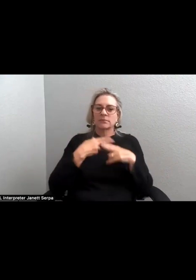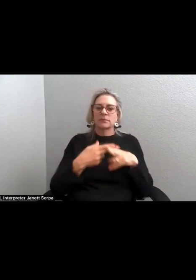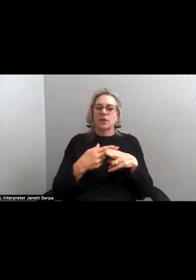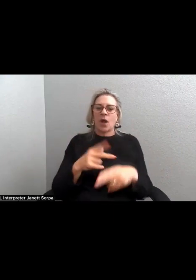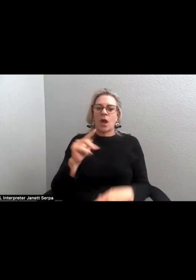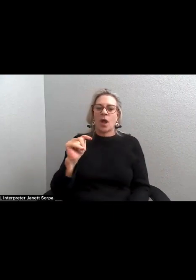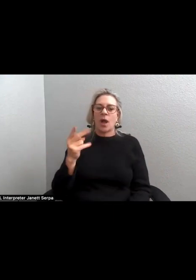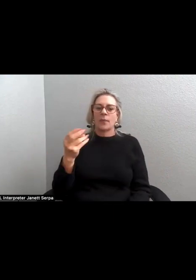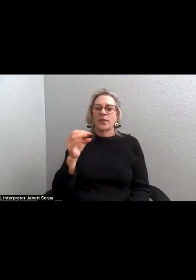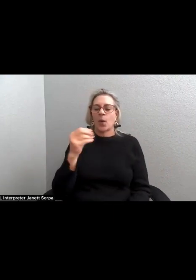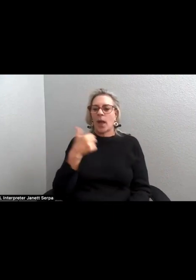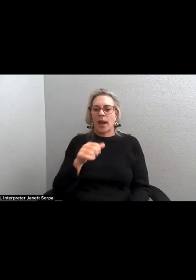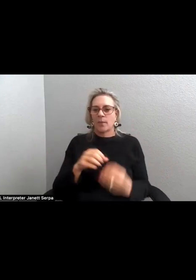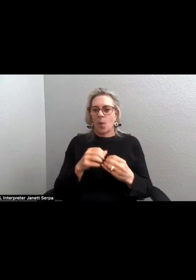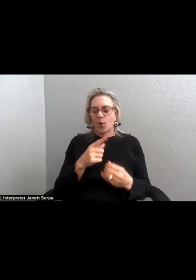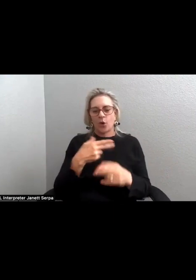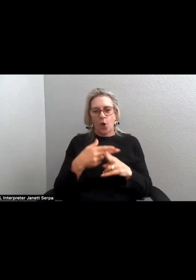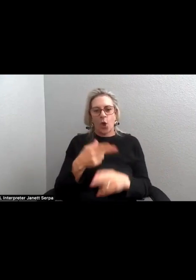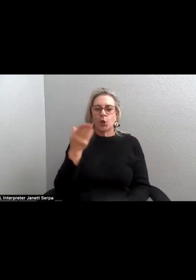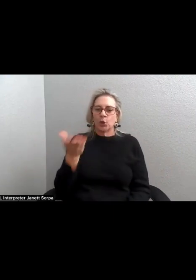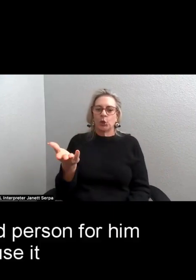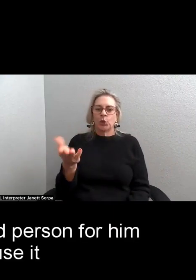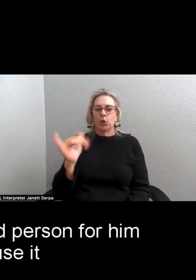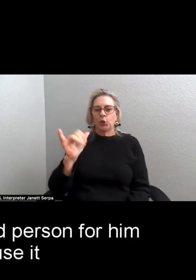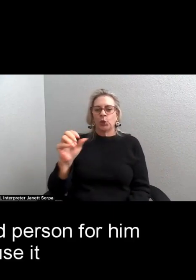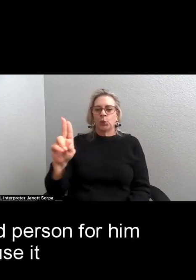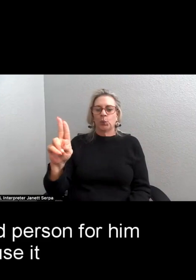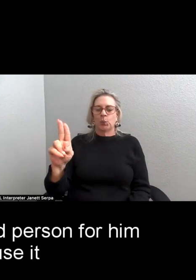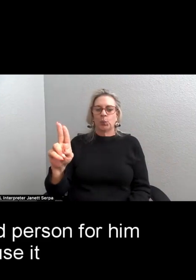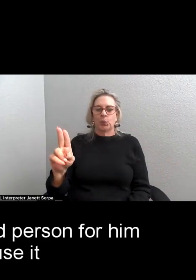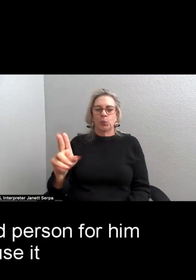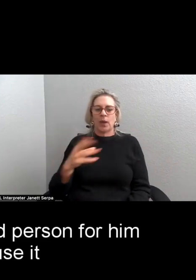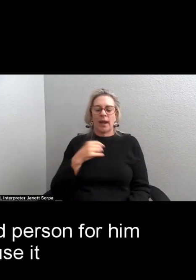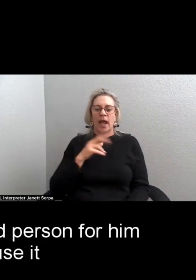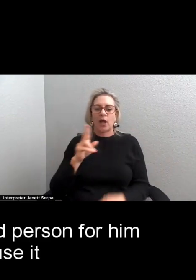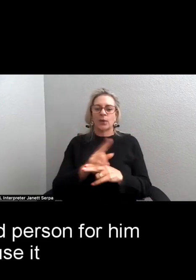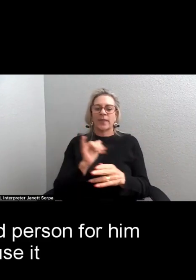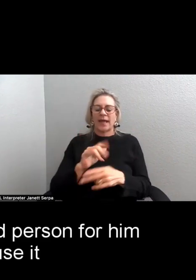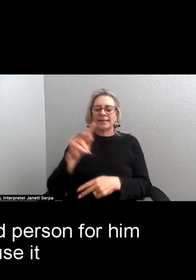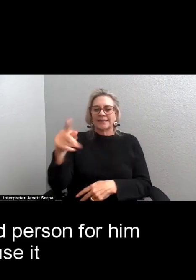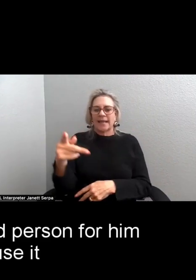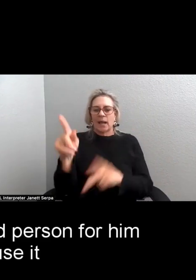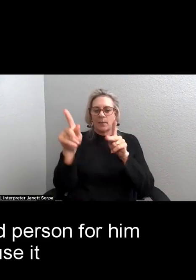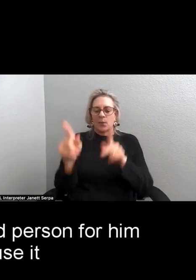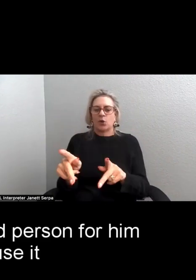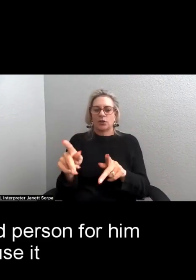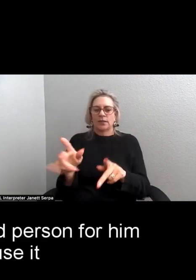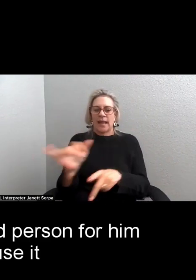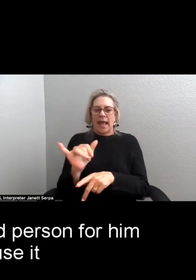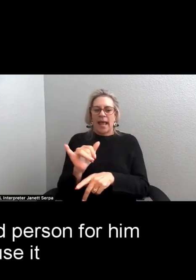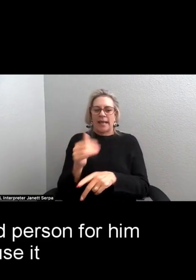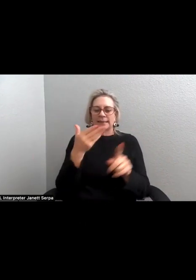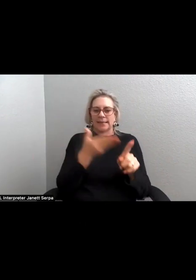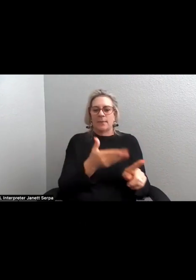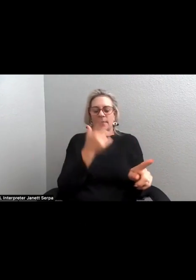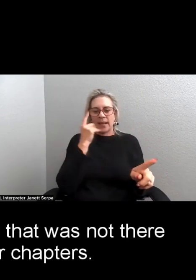you. It also, I used that second person for him because it